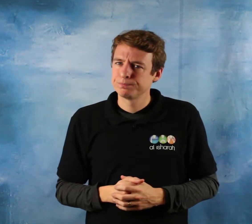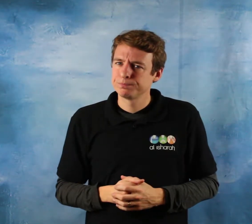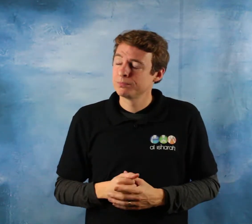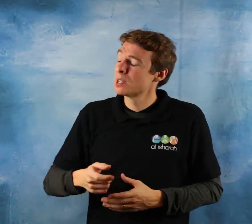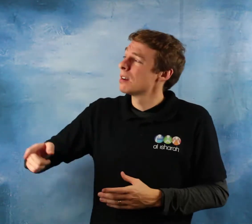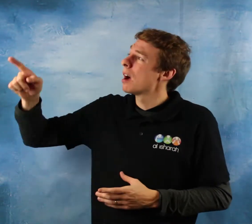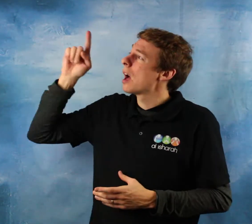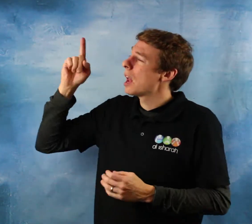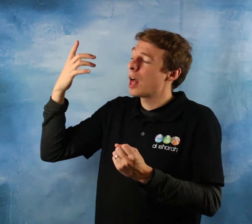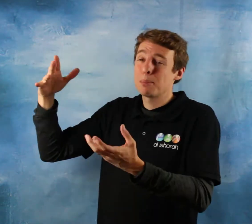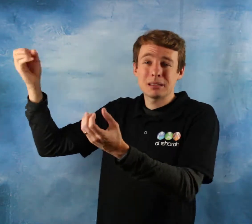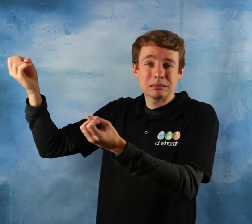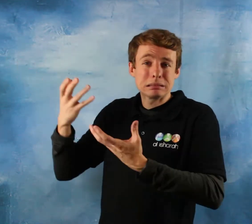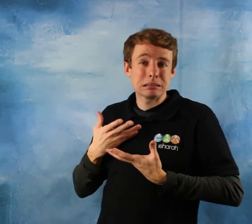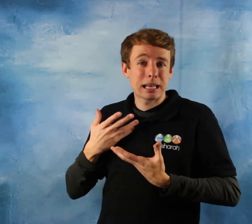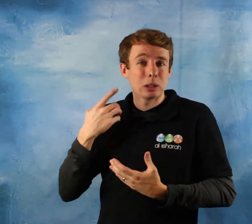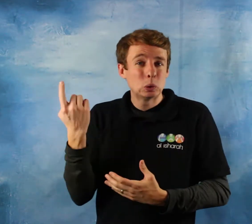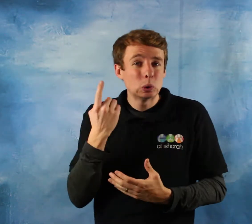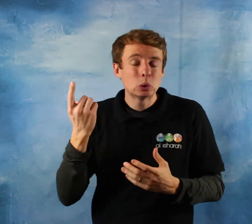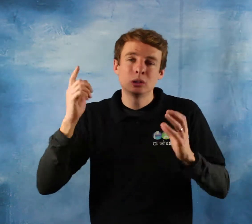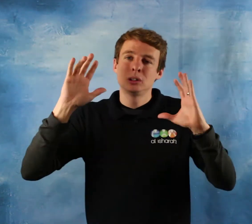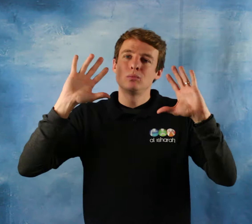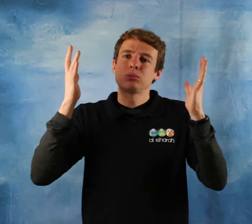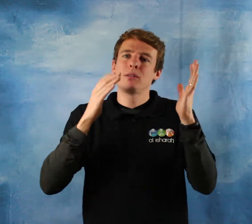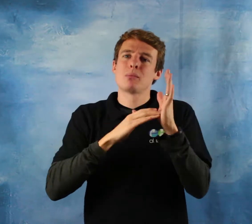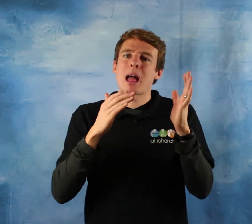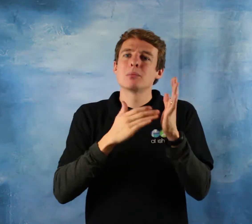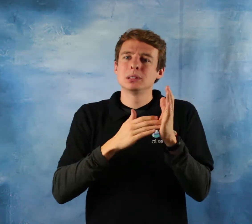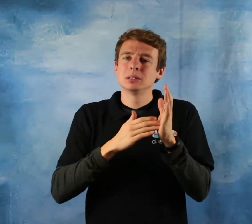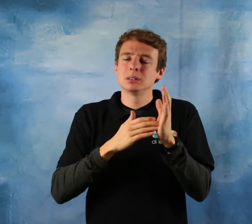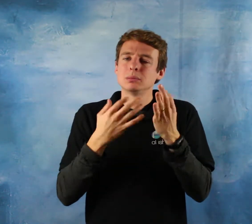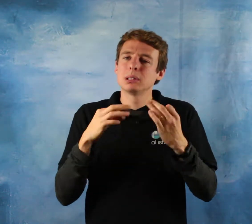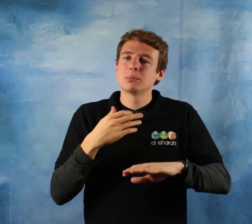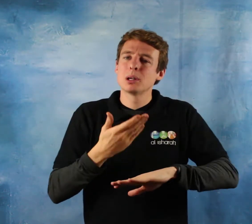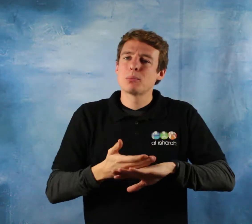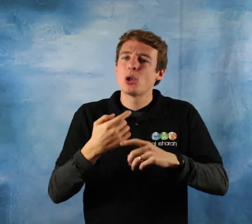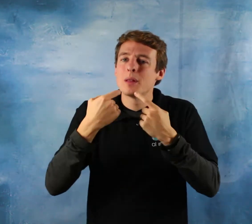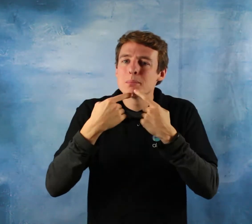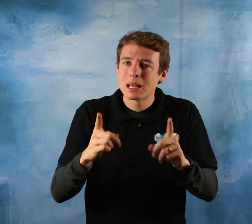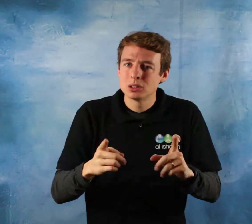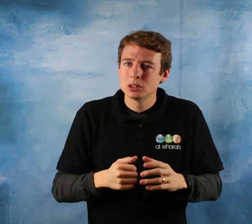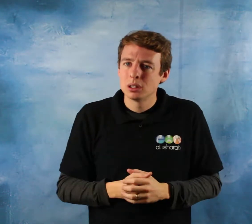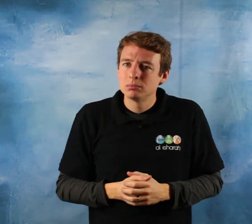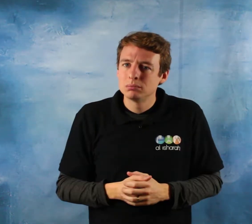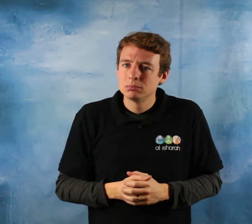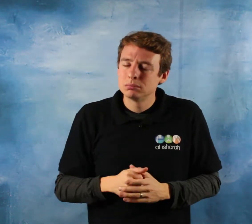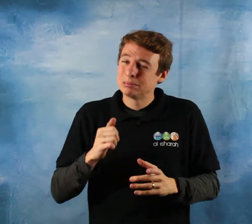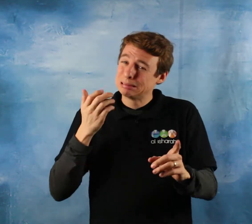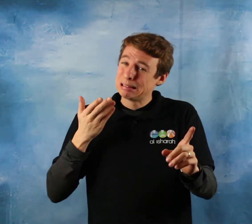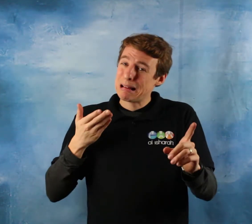and with the sunnah of the messenger sallallahu alayhi wa sallam to combat this destructive phenomenon and eradicate it entirely.